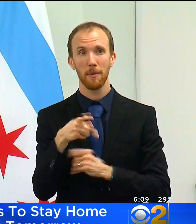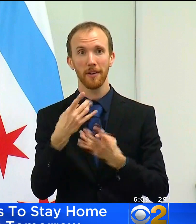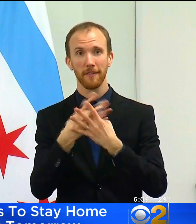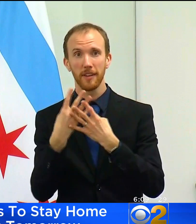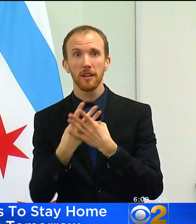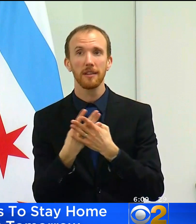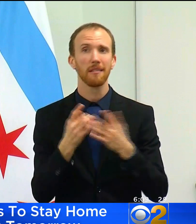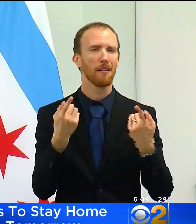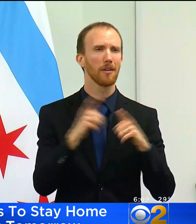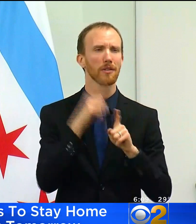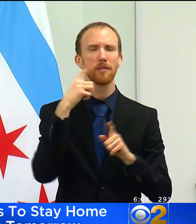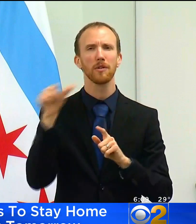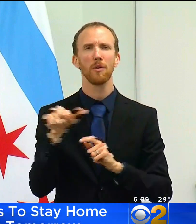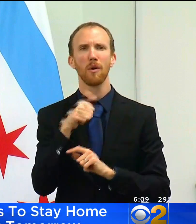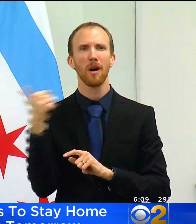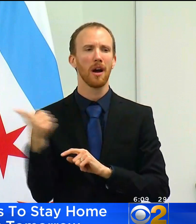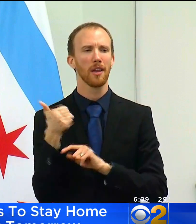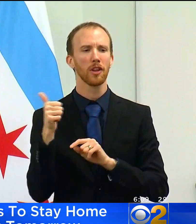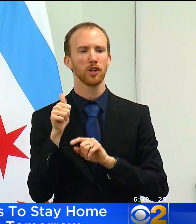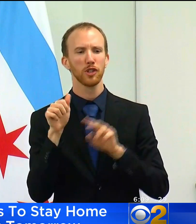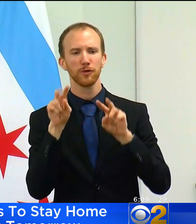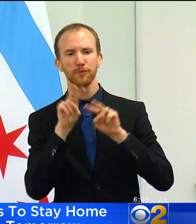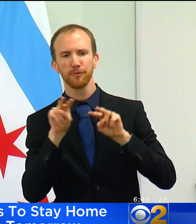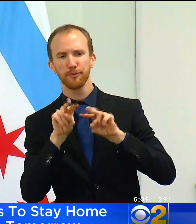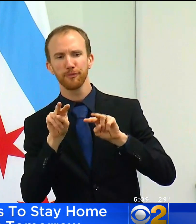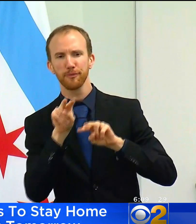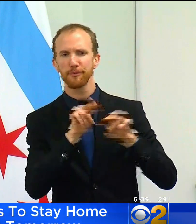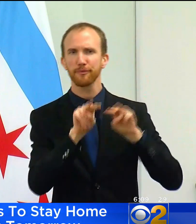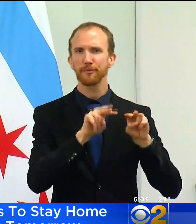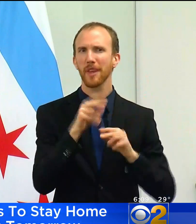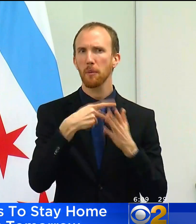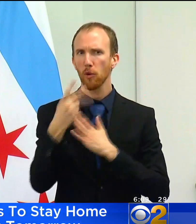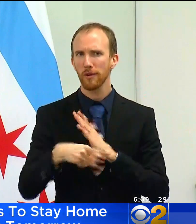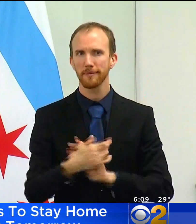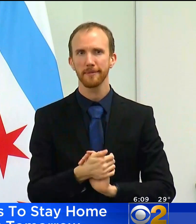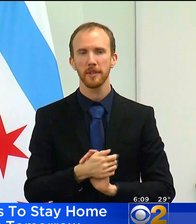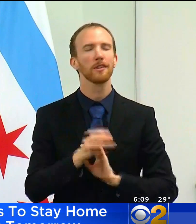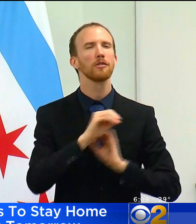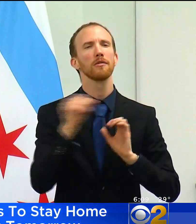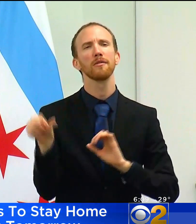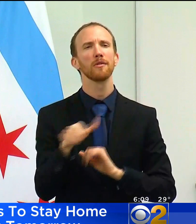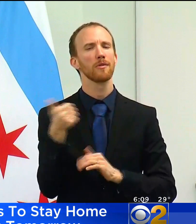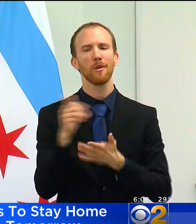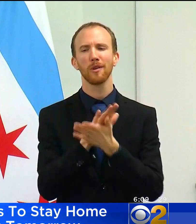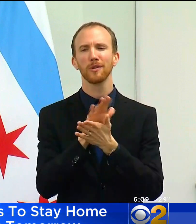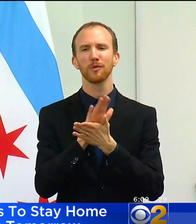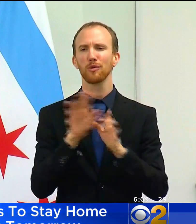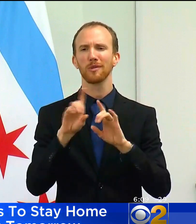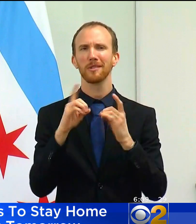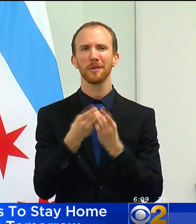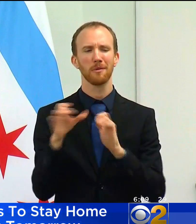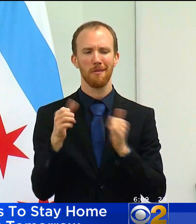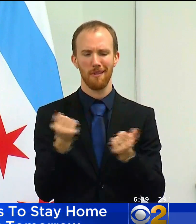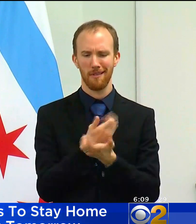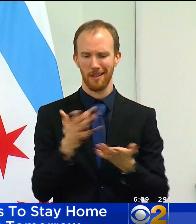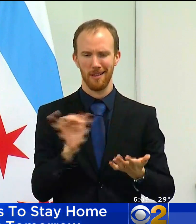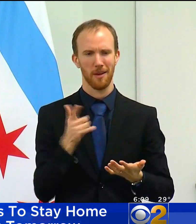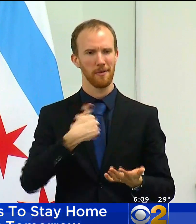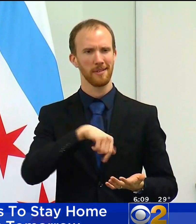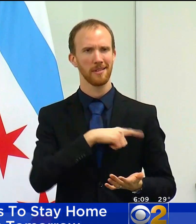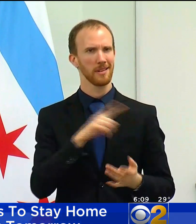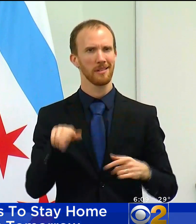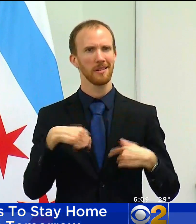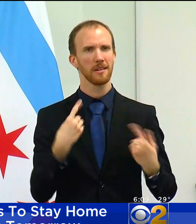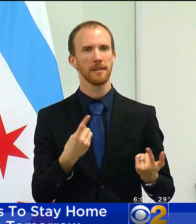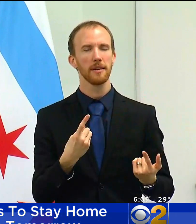tracing program. I cannot name many school districts, if any, that have gone above and beyond in the way CPS is planned. We've